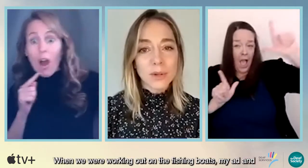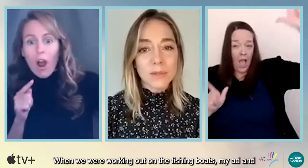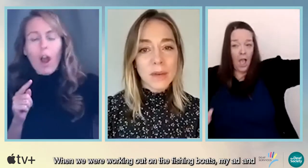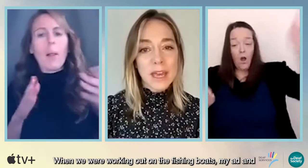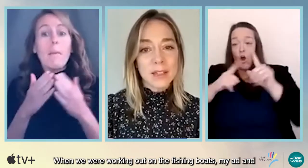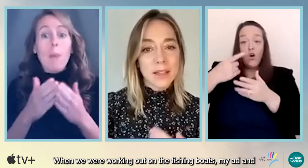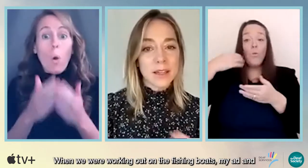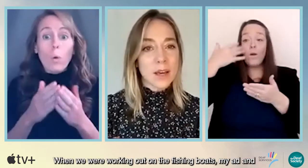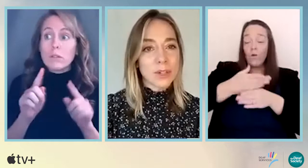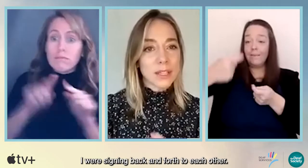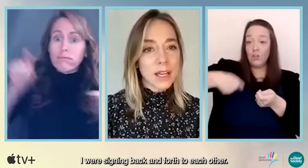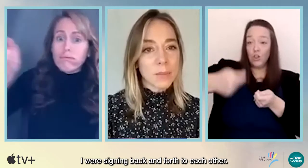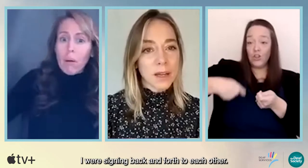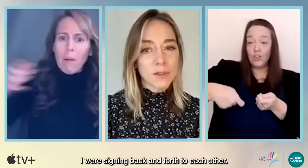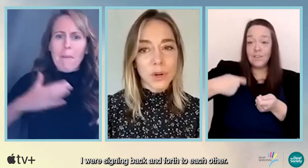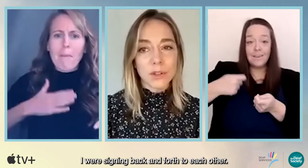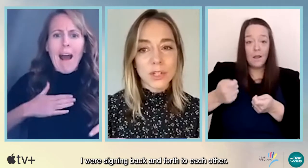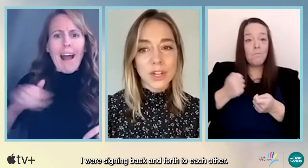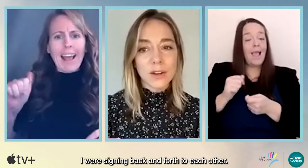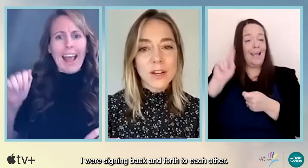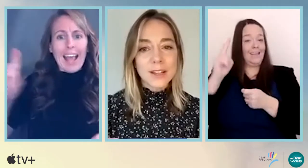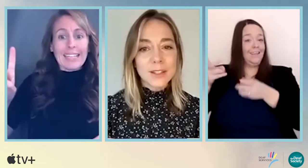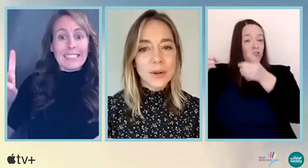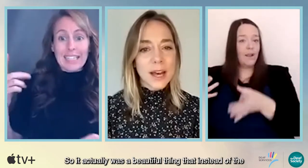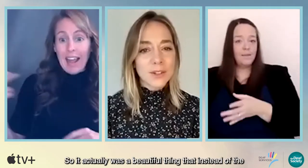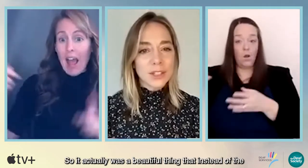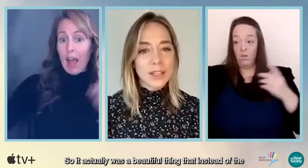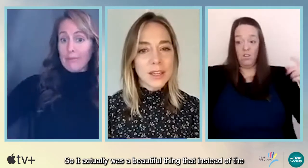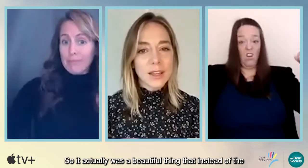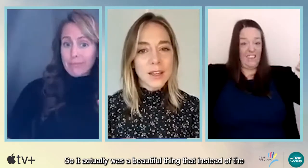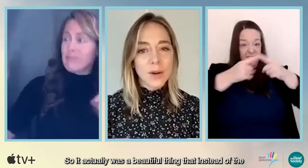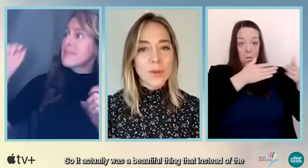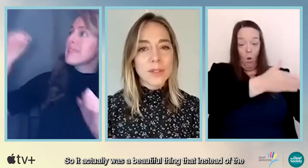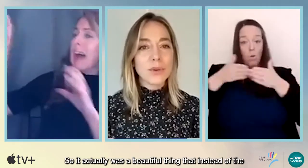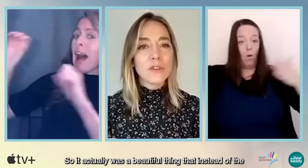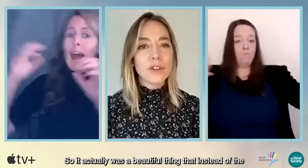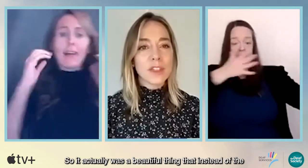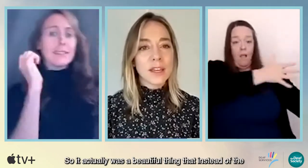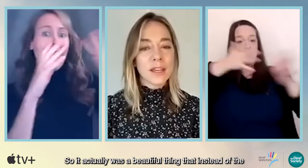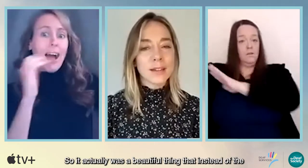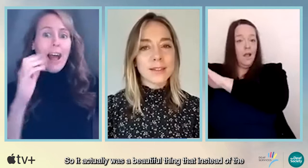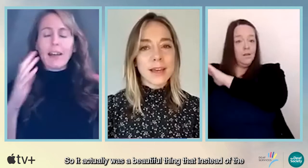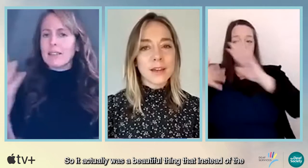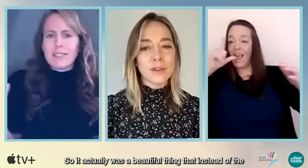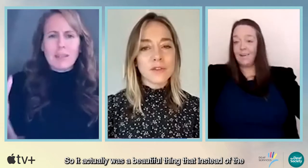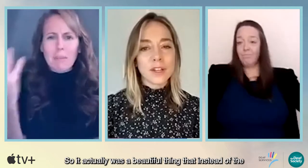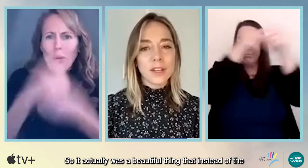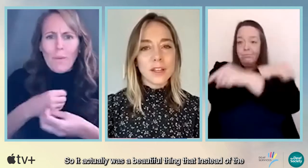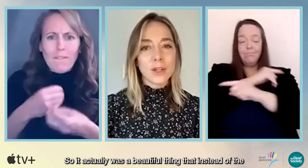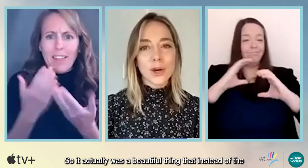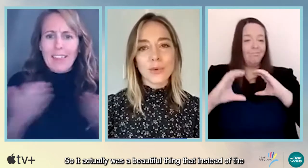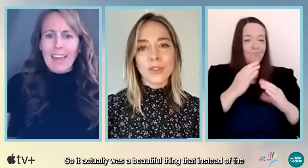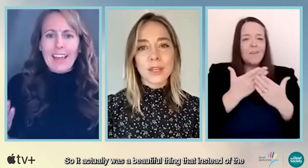fishing boats, my AD and I were signing back and forth to each other. So it actually was a beautiful thing that instead of,